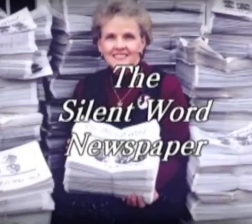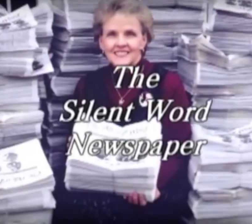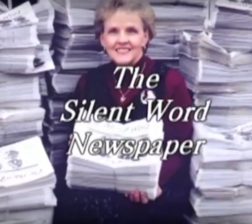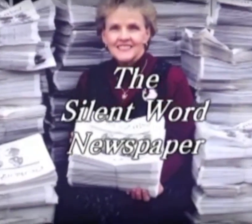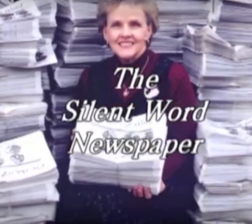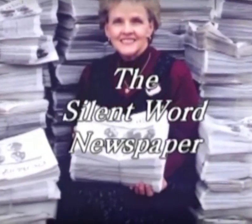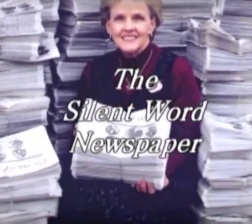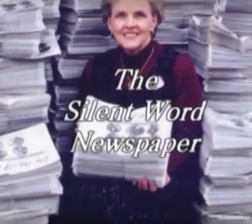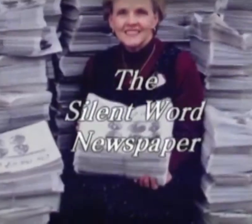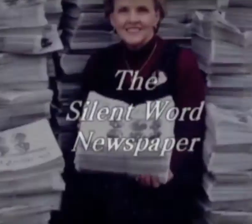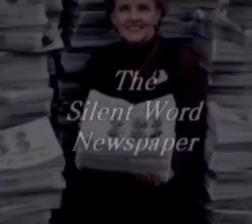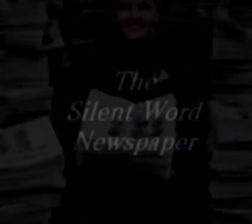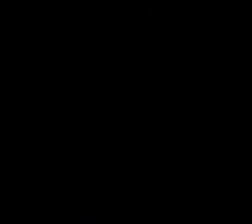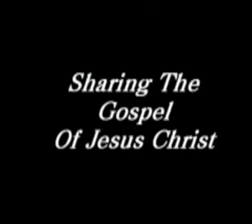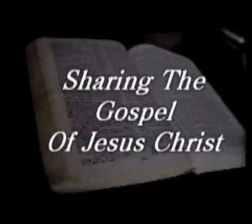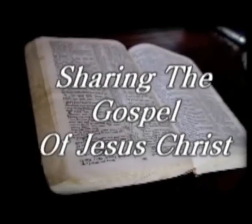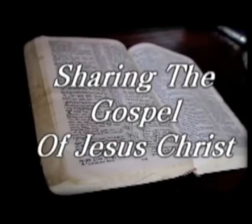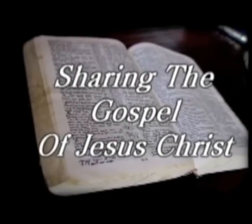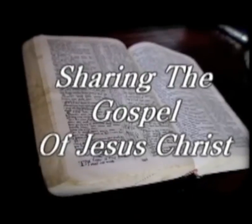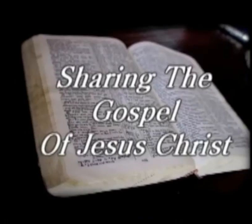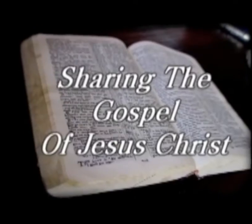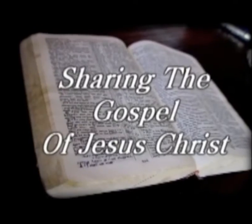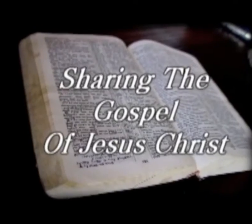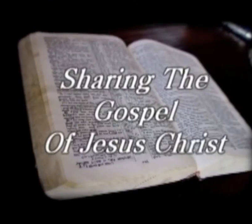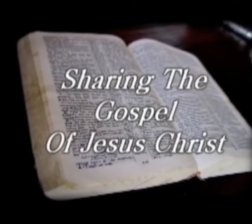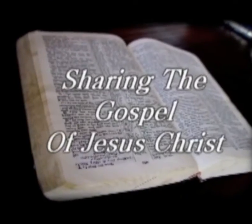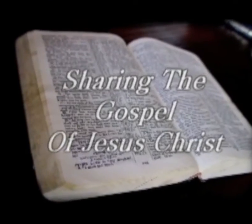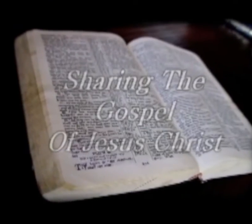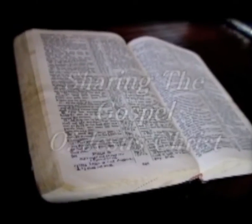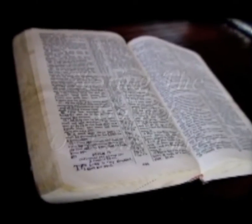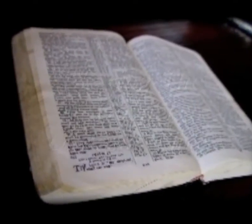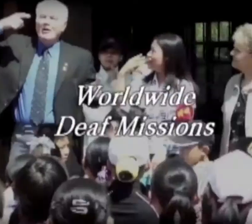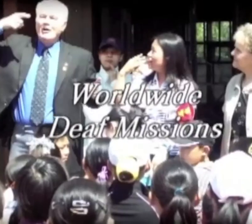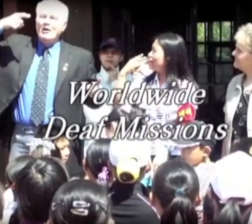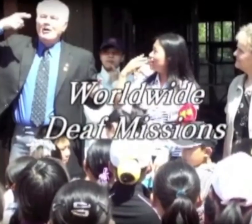go in my Father's name.